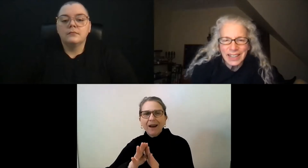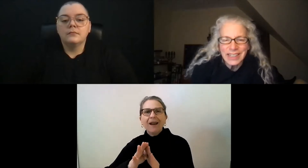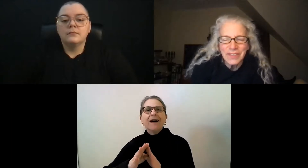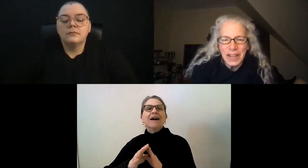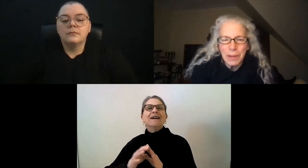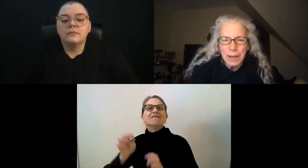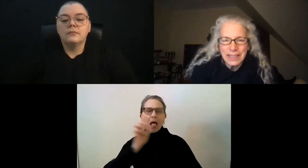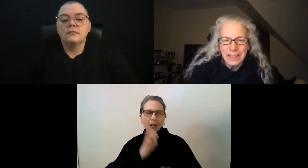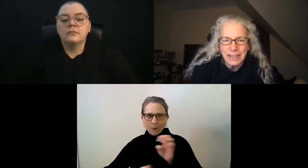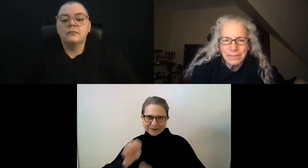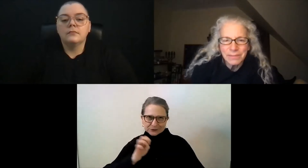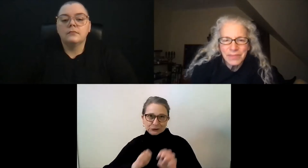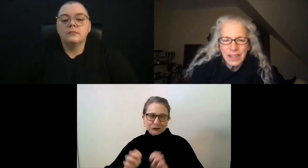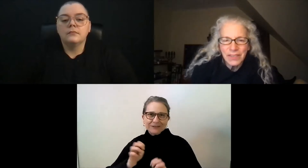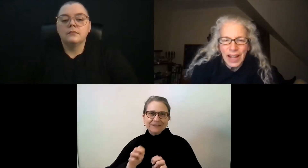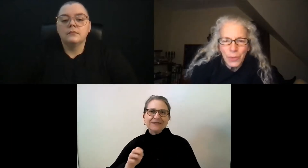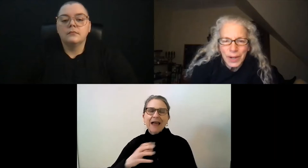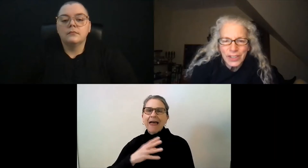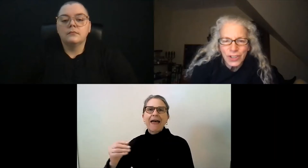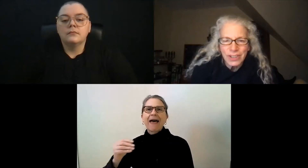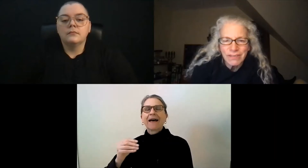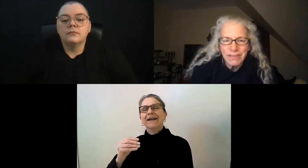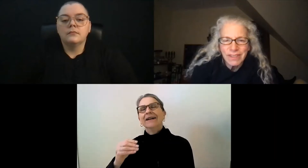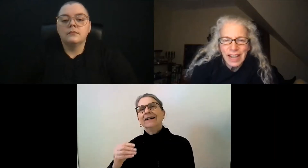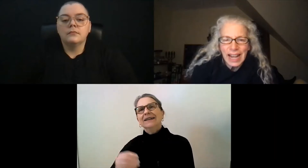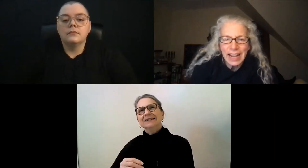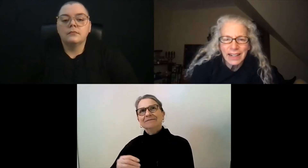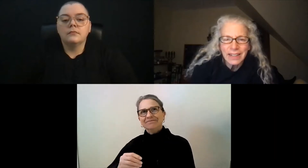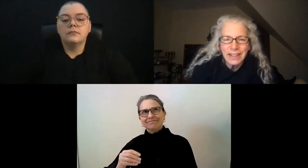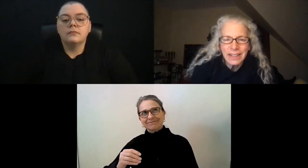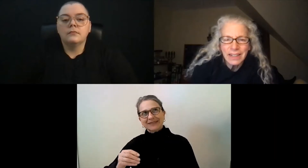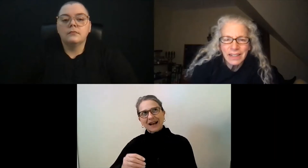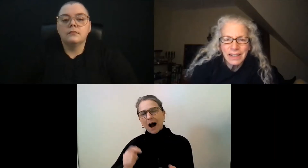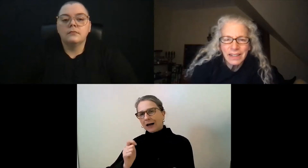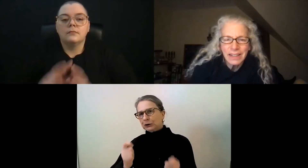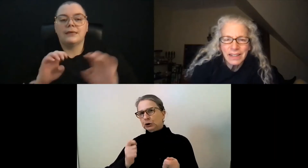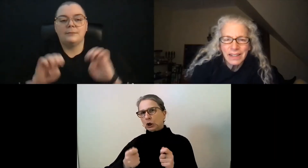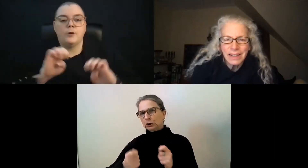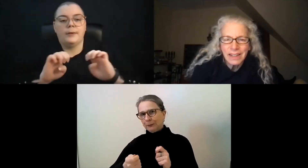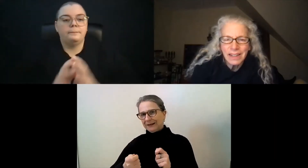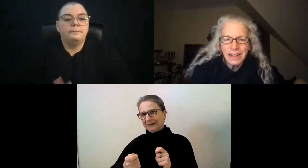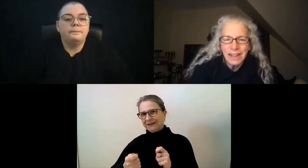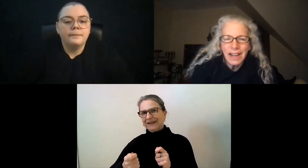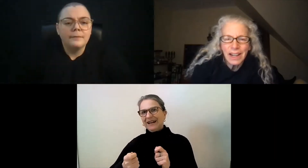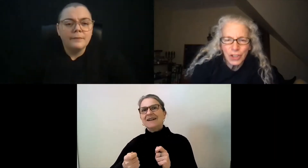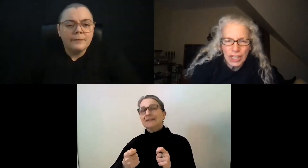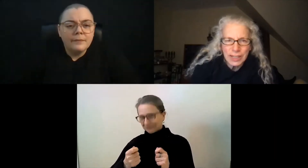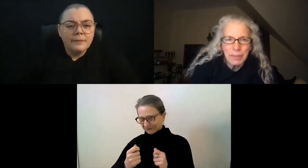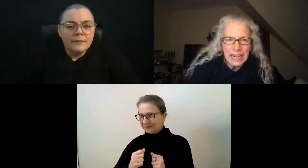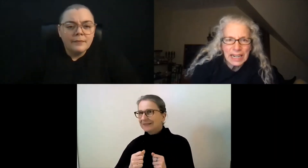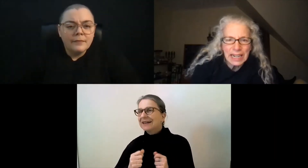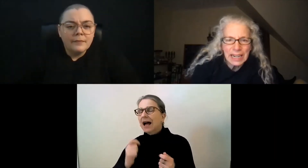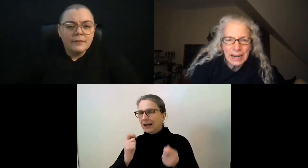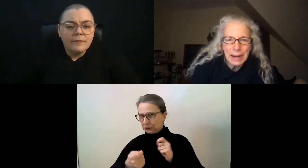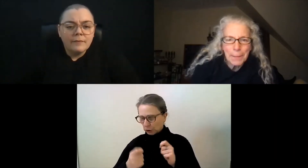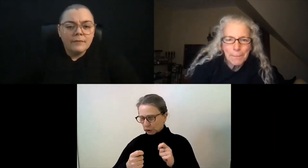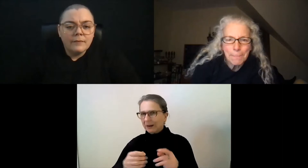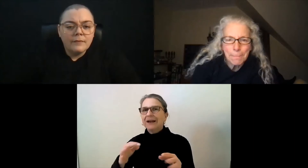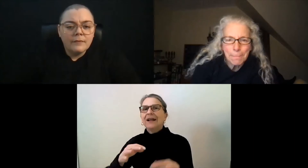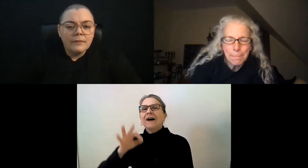odd. It's Developmental Evaluation and Adjustment